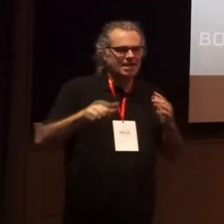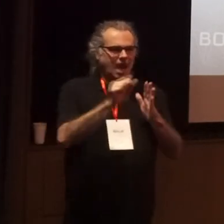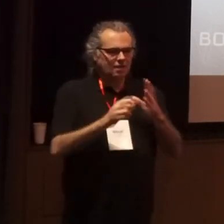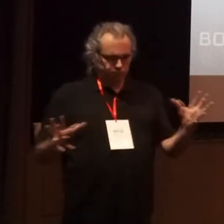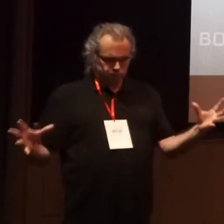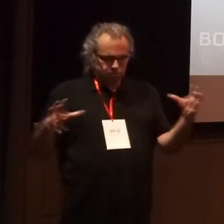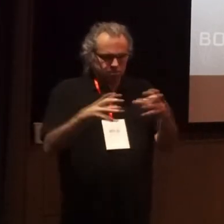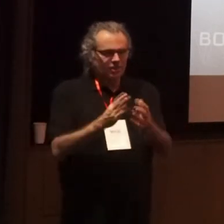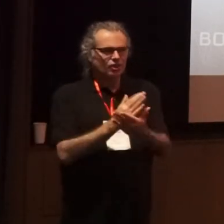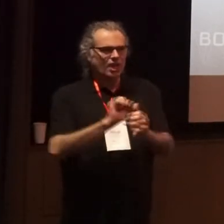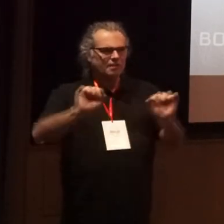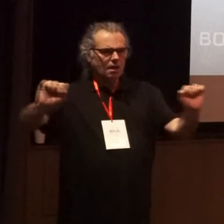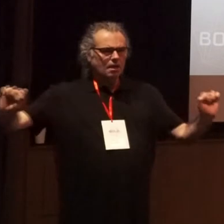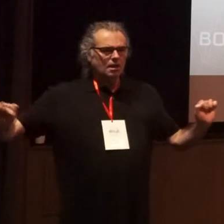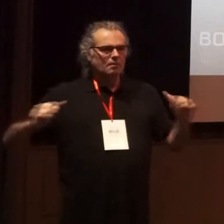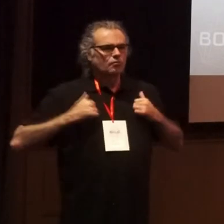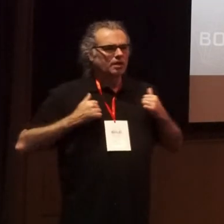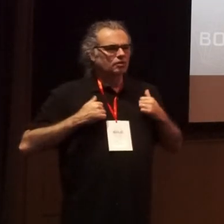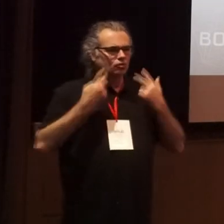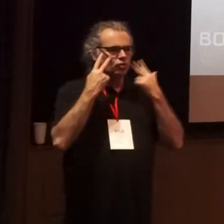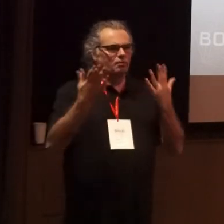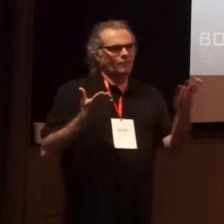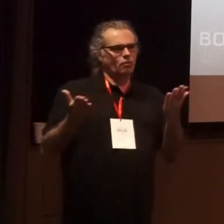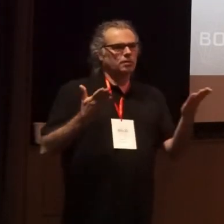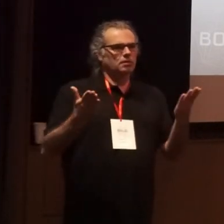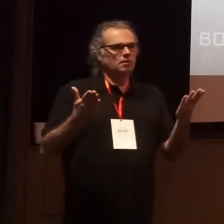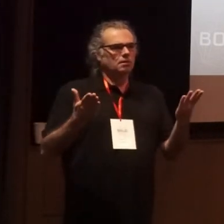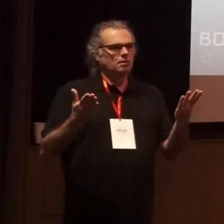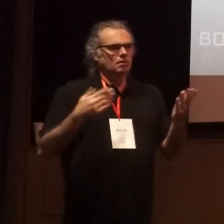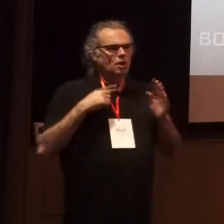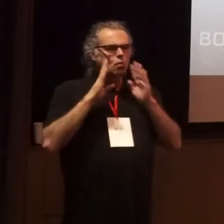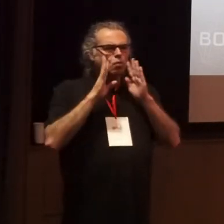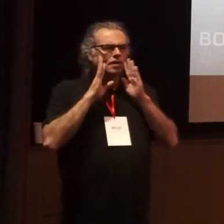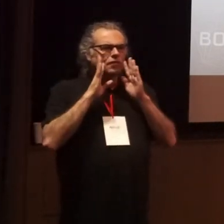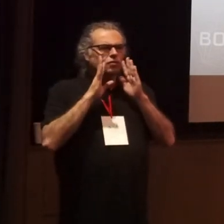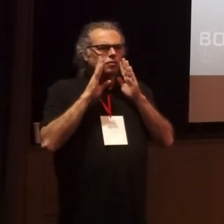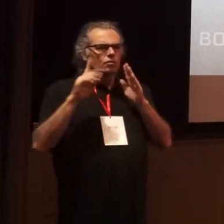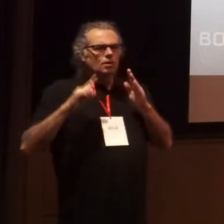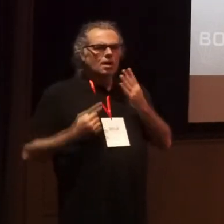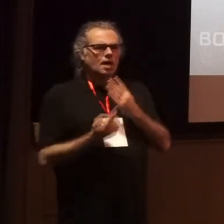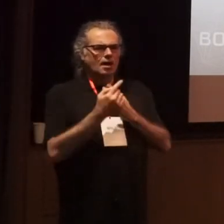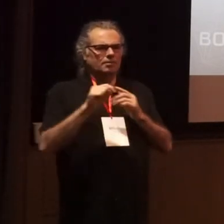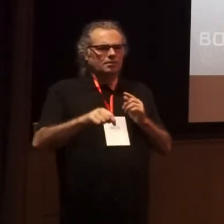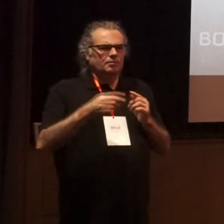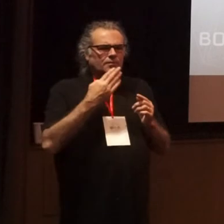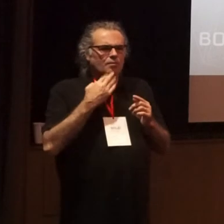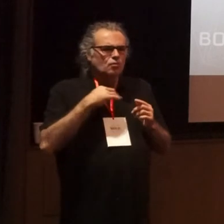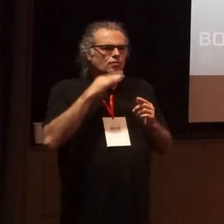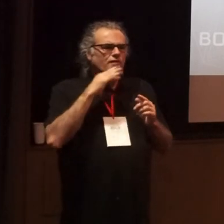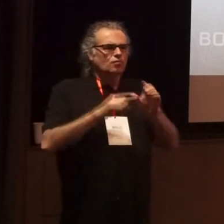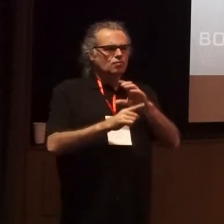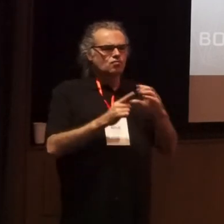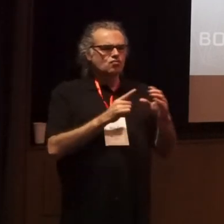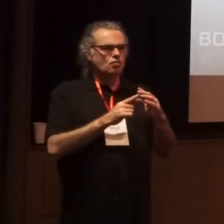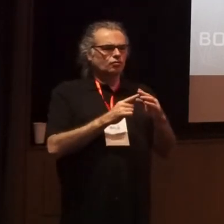to share their practices to present their performances and it's wonderful that it all takes place in our beautiful national cultural